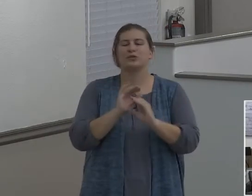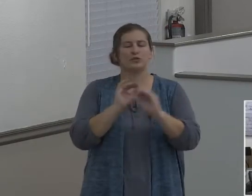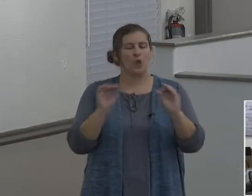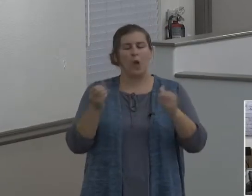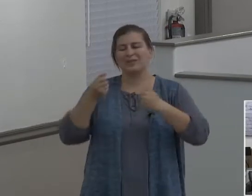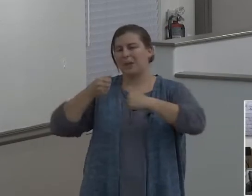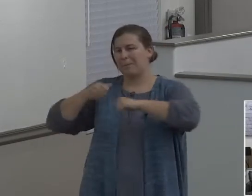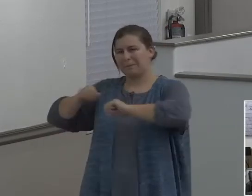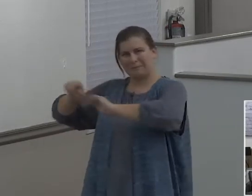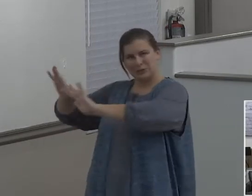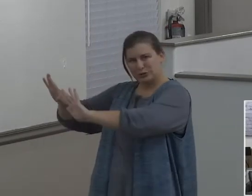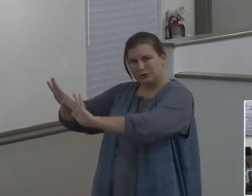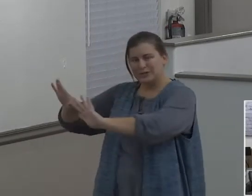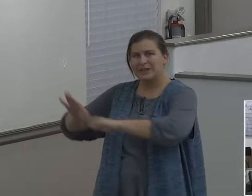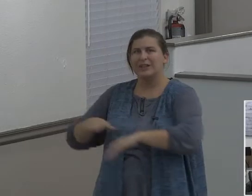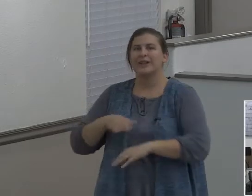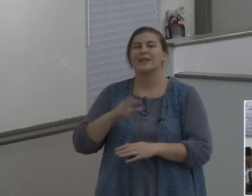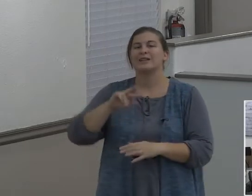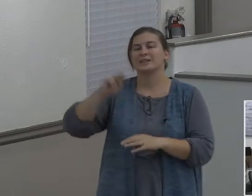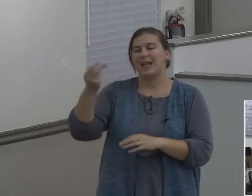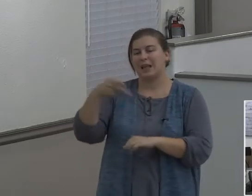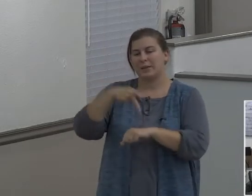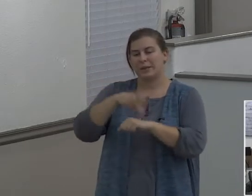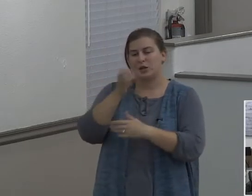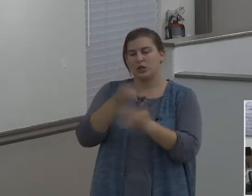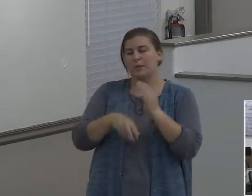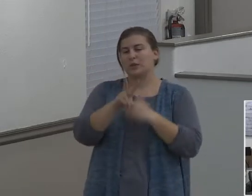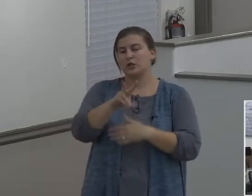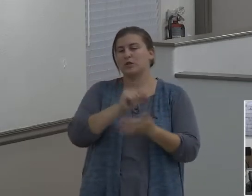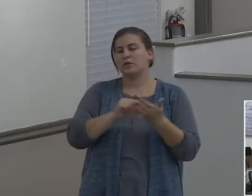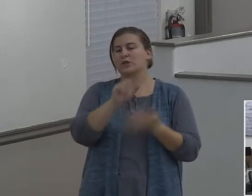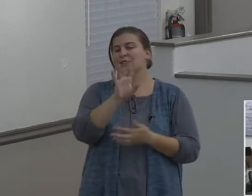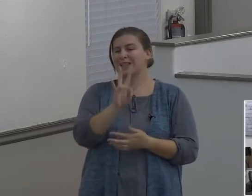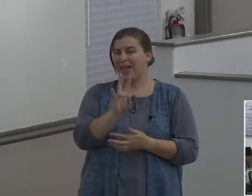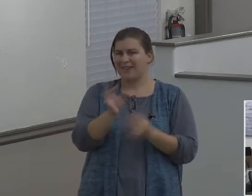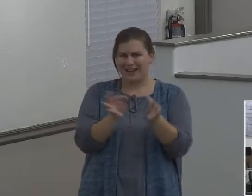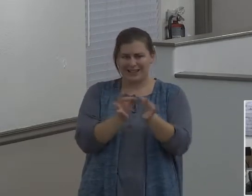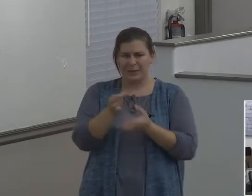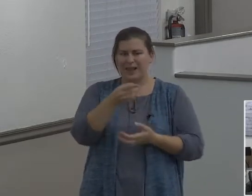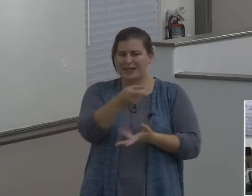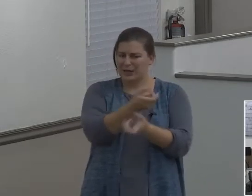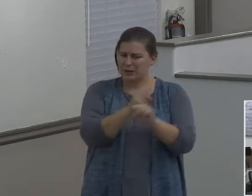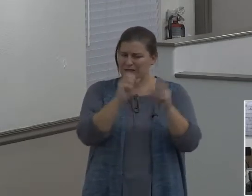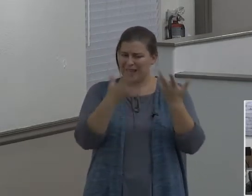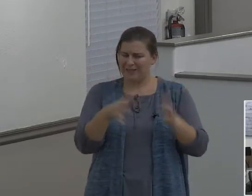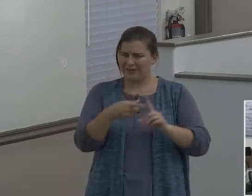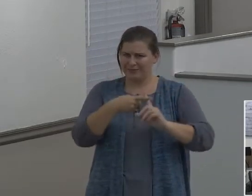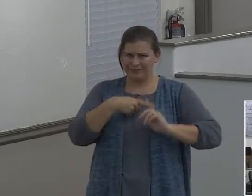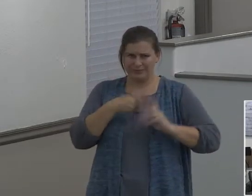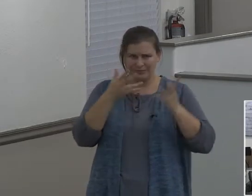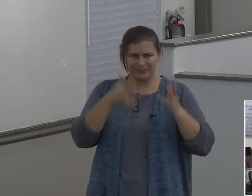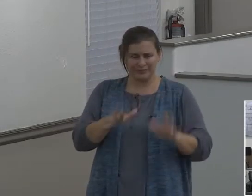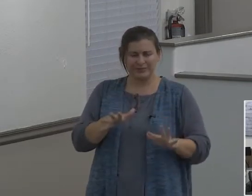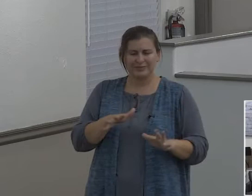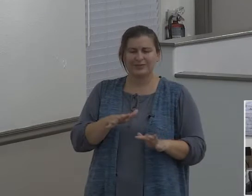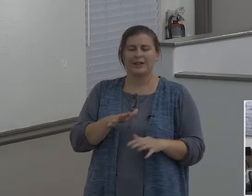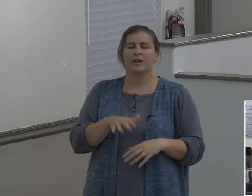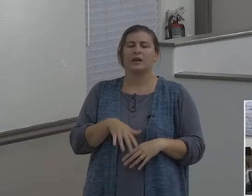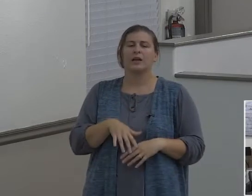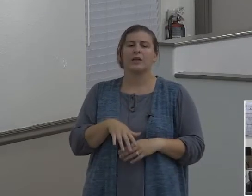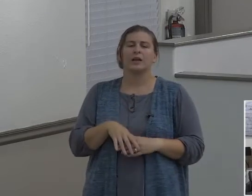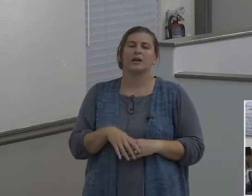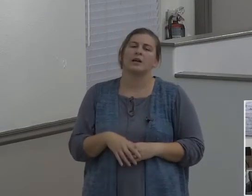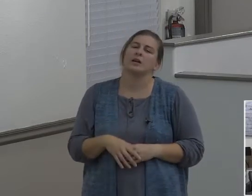2 Peter 2 7, we read it, and delivered just Lot. That's a statement of Lot's